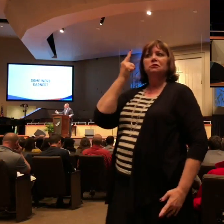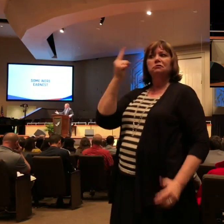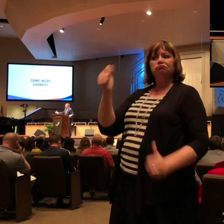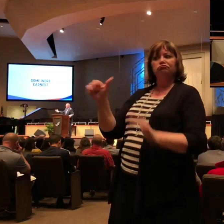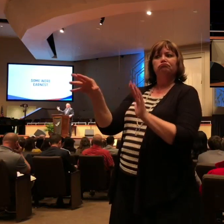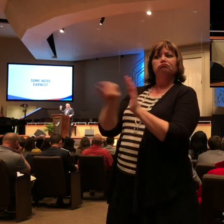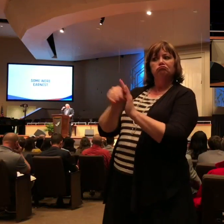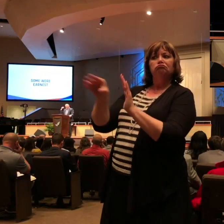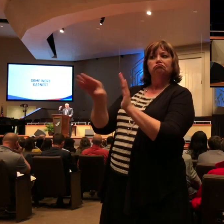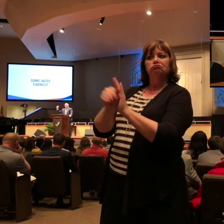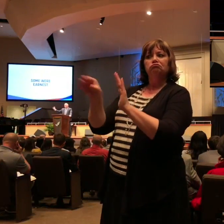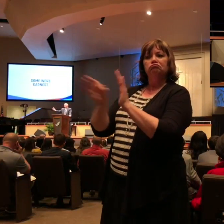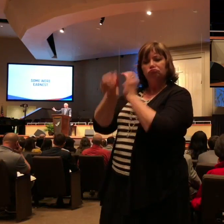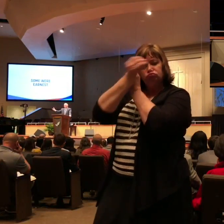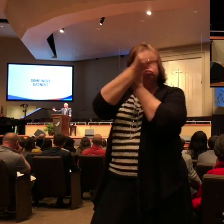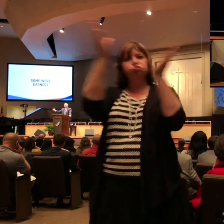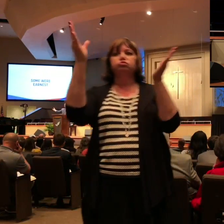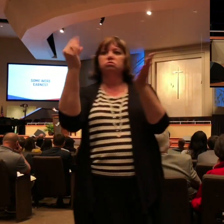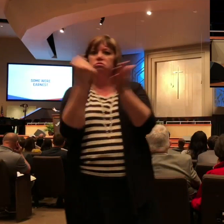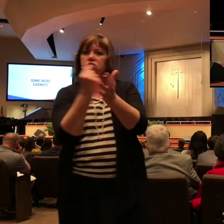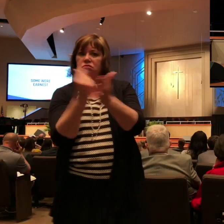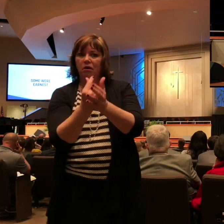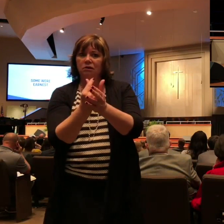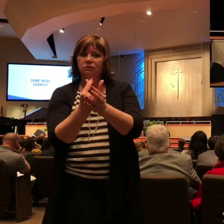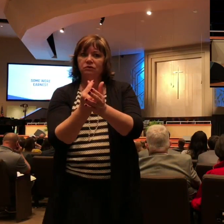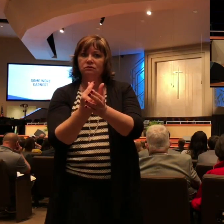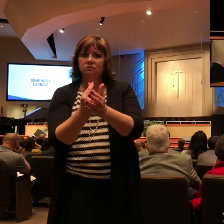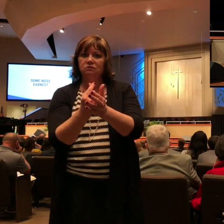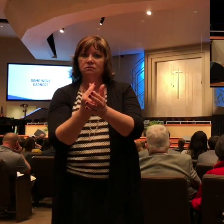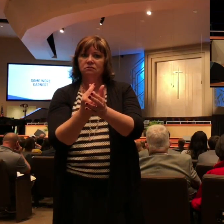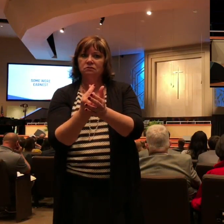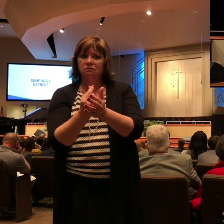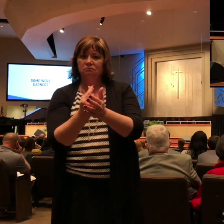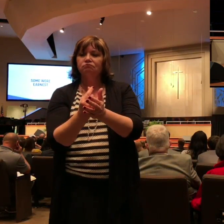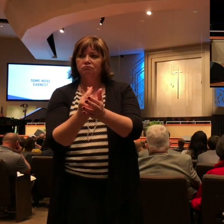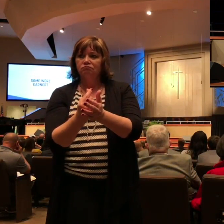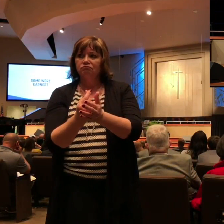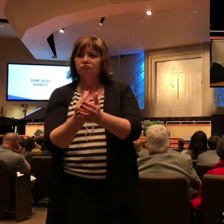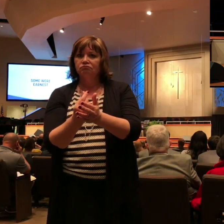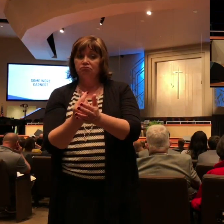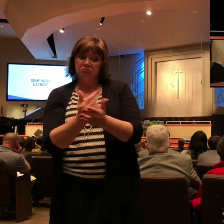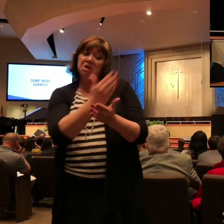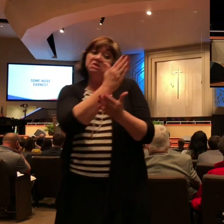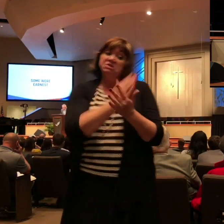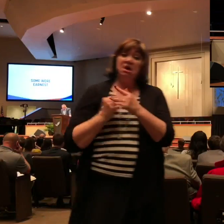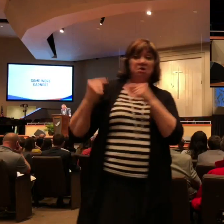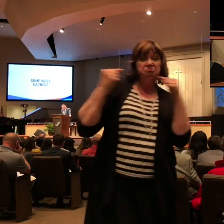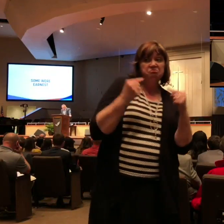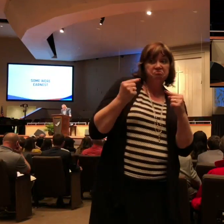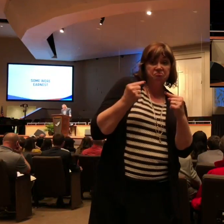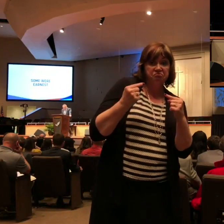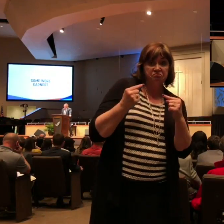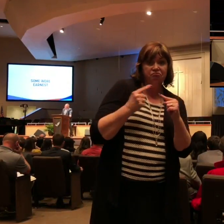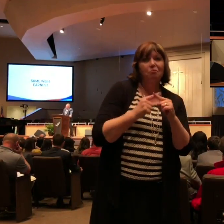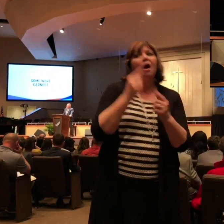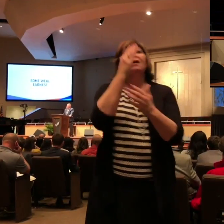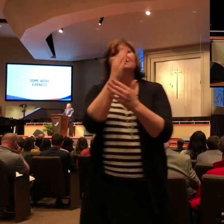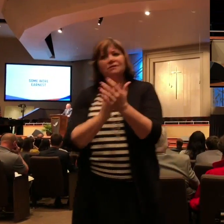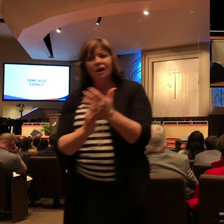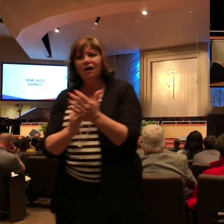and desired to see people saved as well, but wanted to be a blessing to Paul. Can I challenge